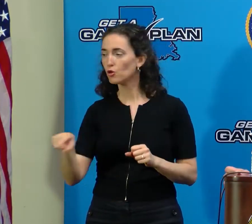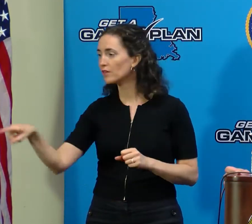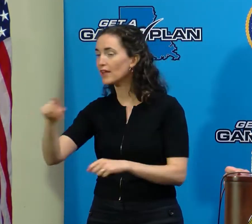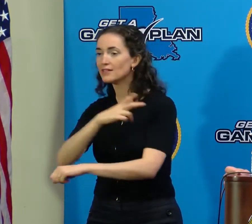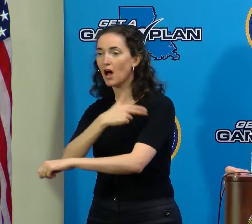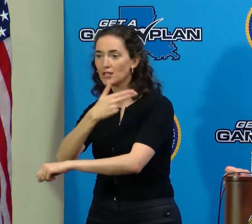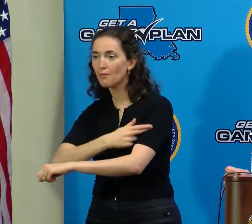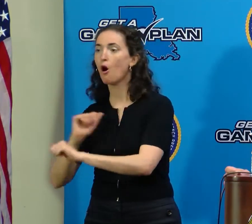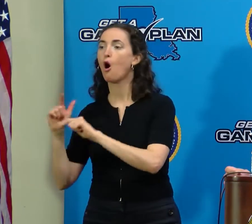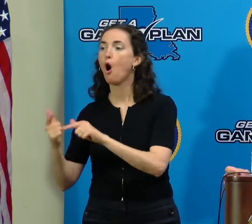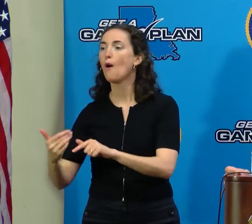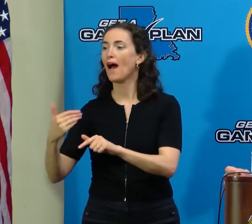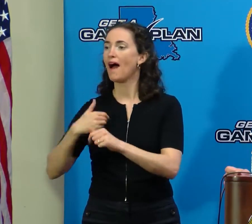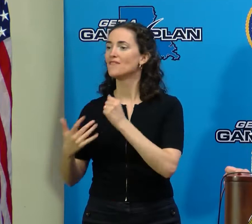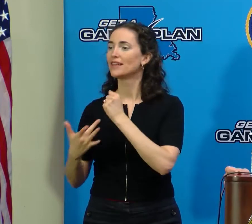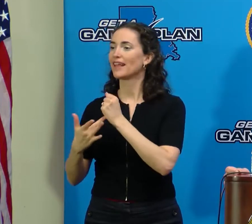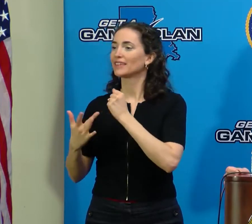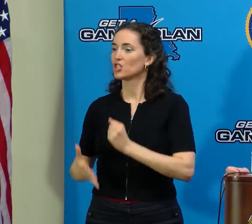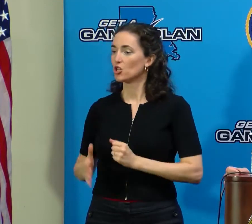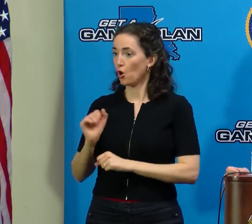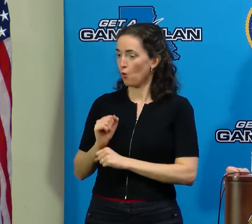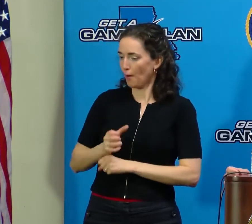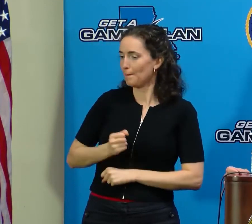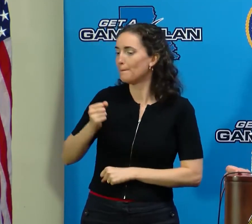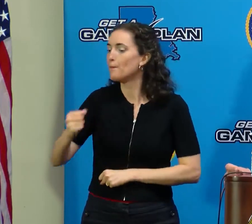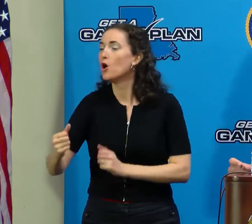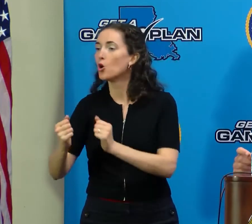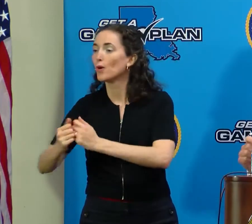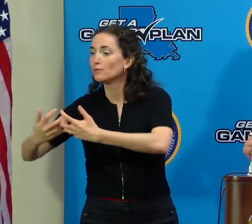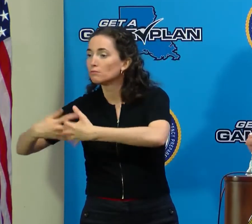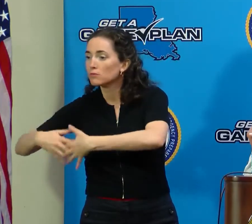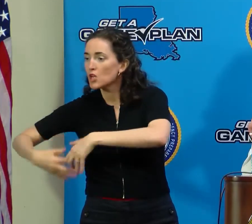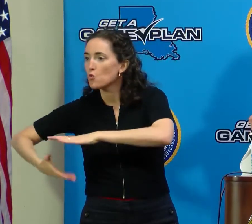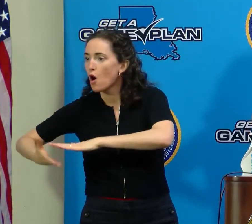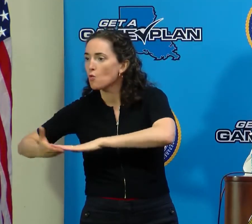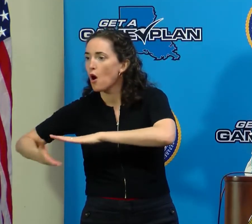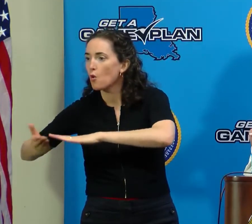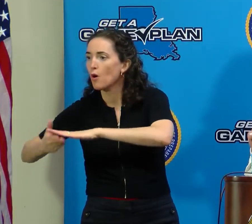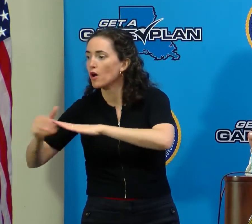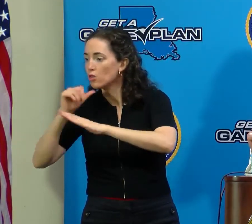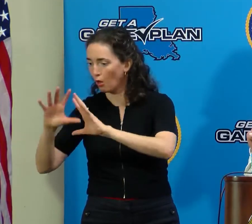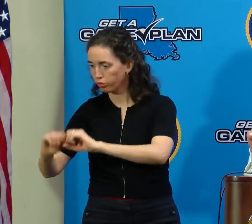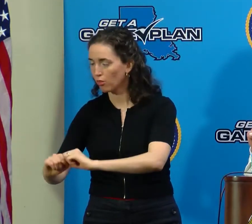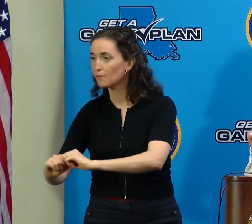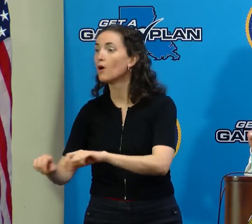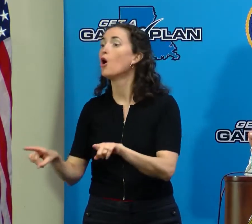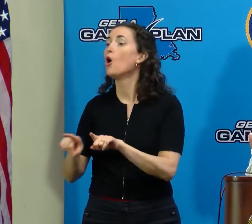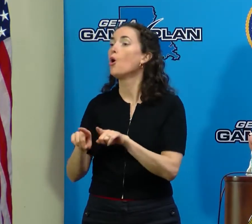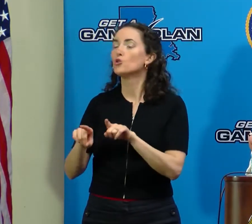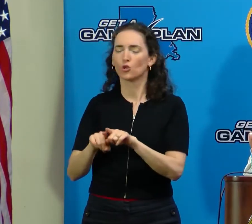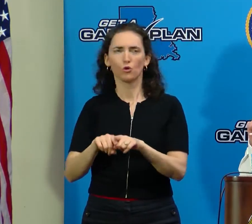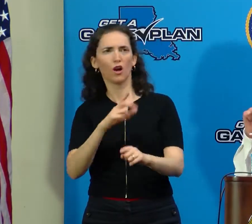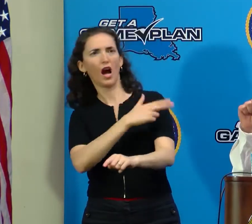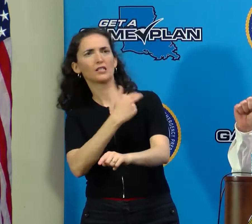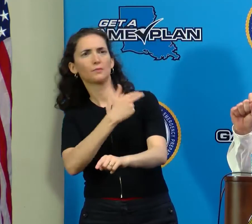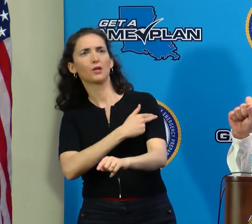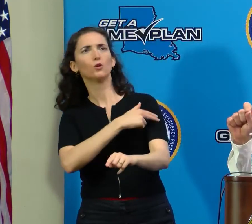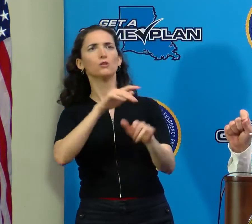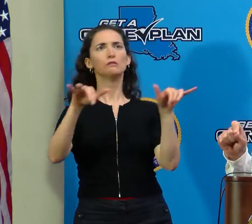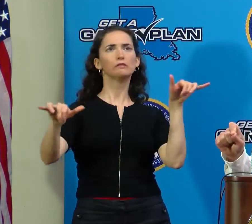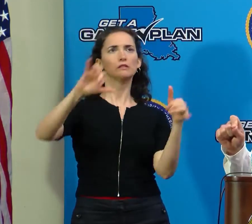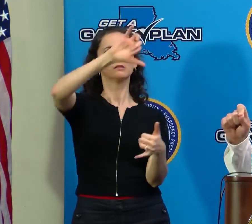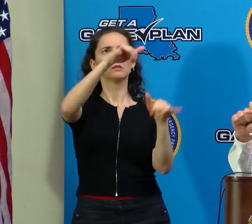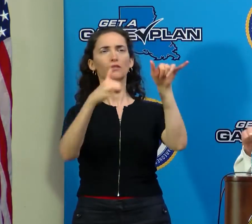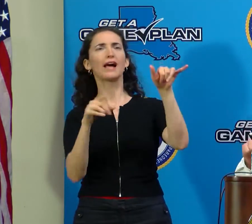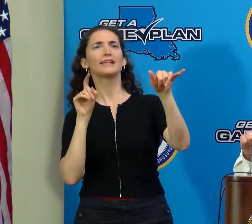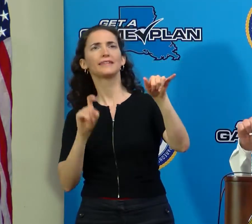hospitals to keep these generators running as long as possible, but also to identify exactly the size generator that is needed so that we can get